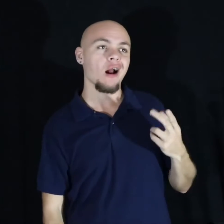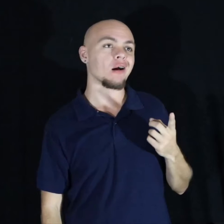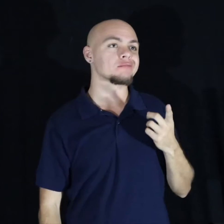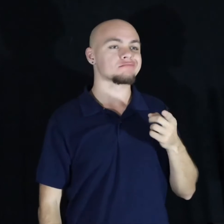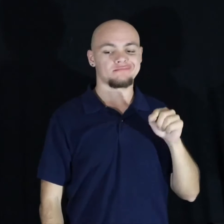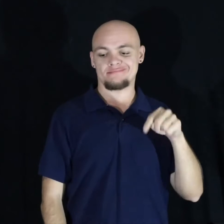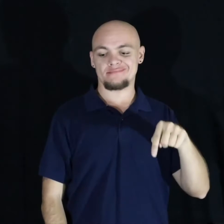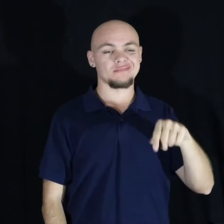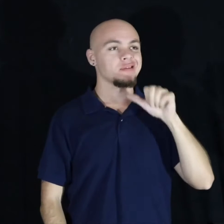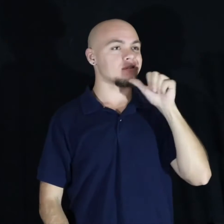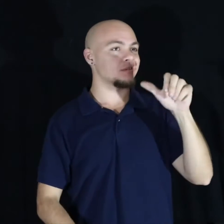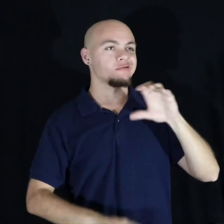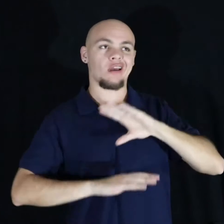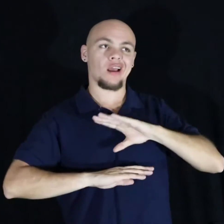ain't it.